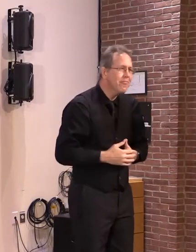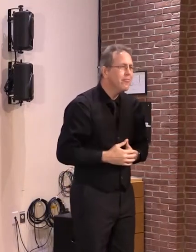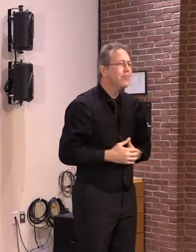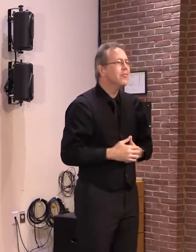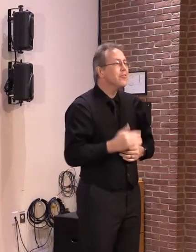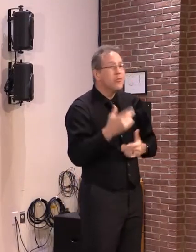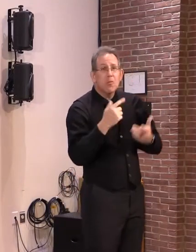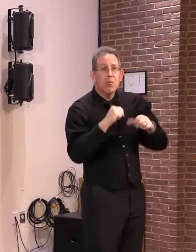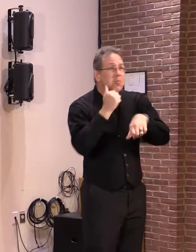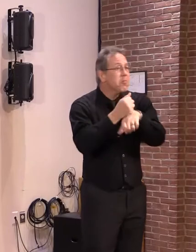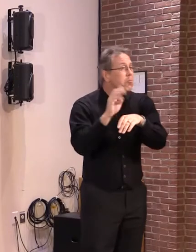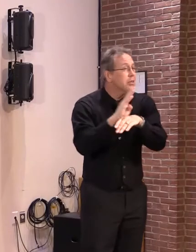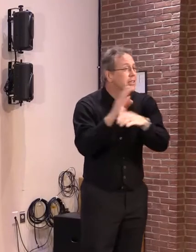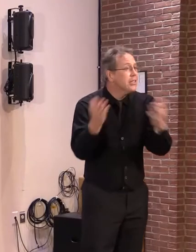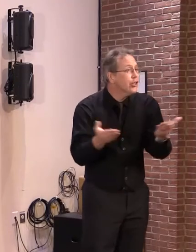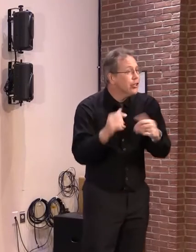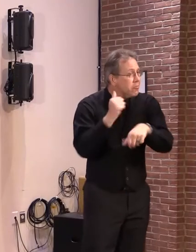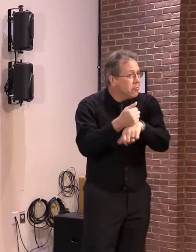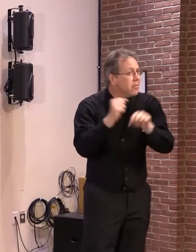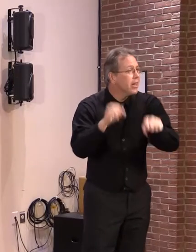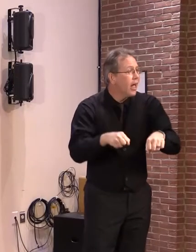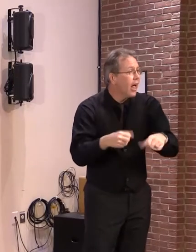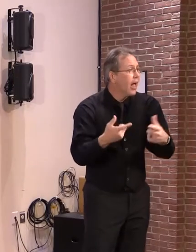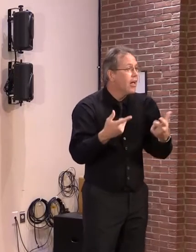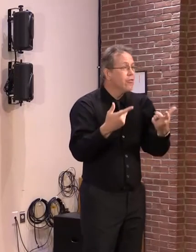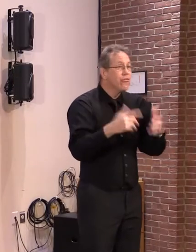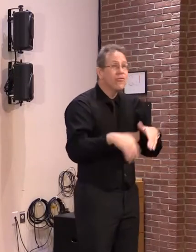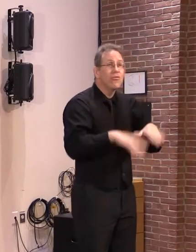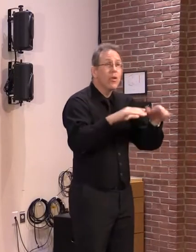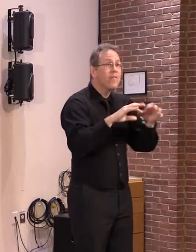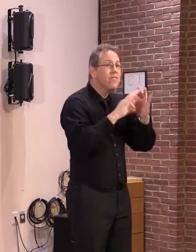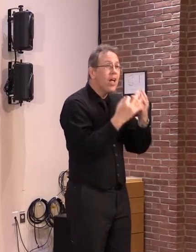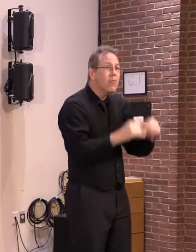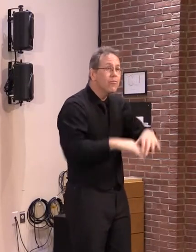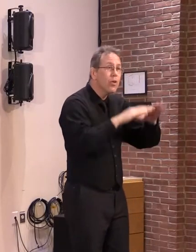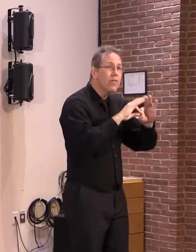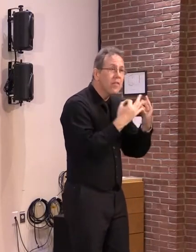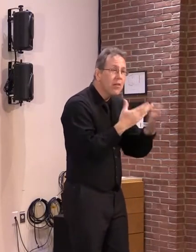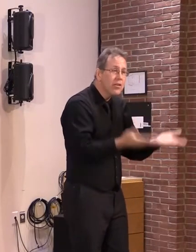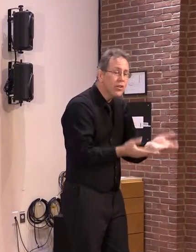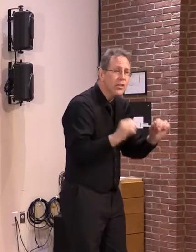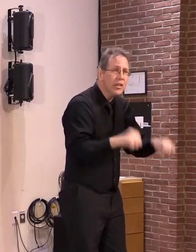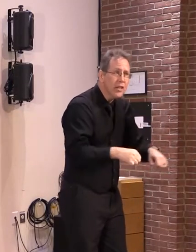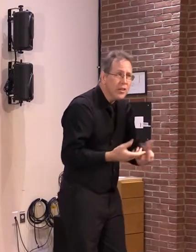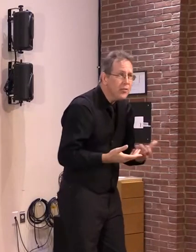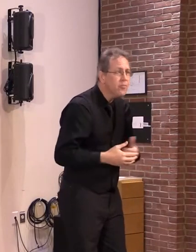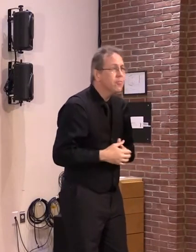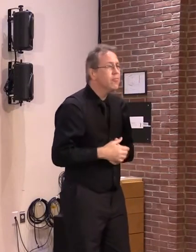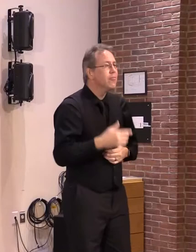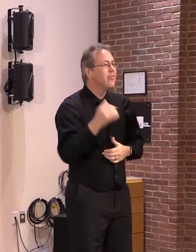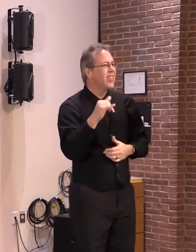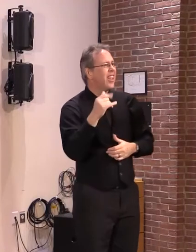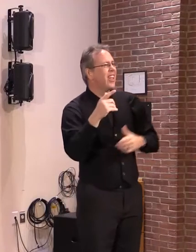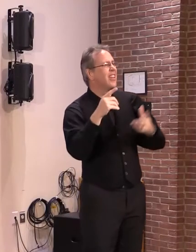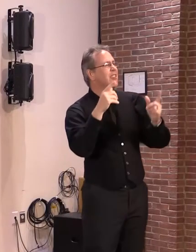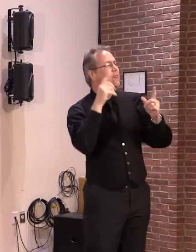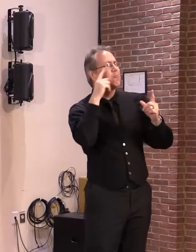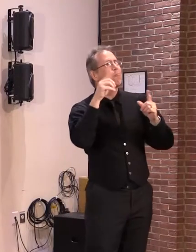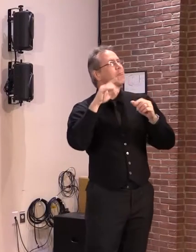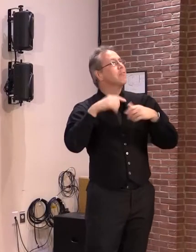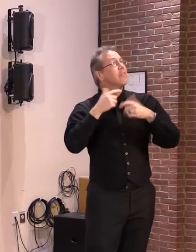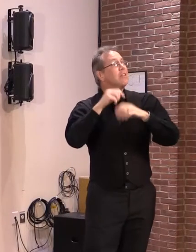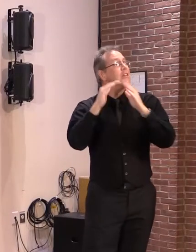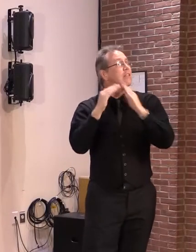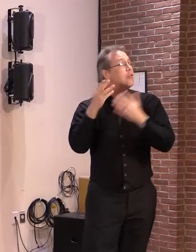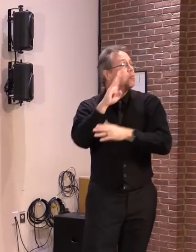To raise children. And that character of Burlington is very much being threatened by